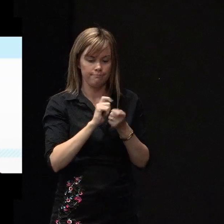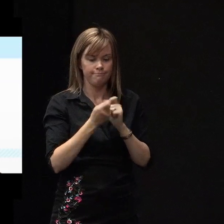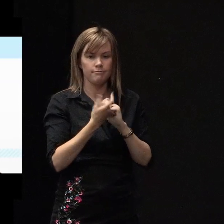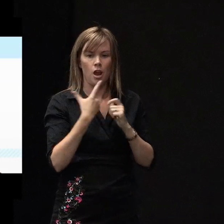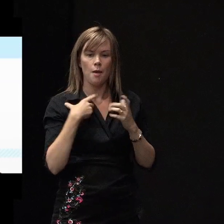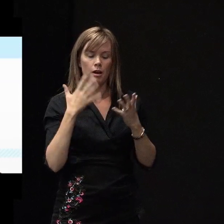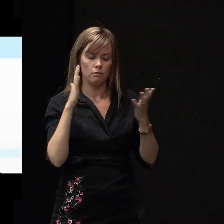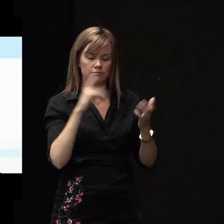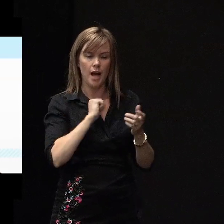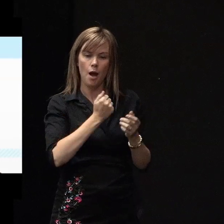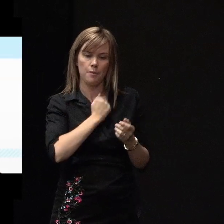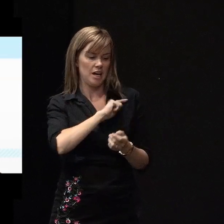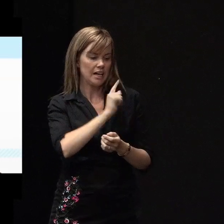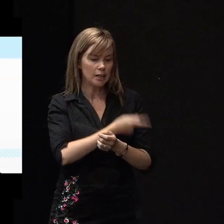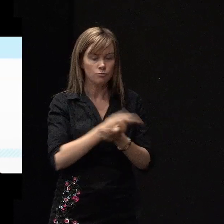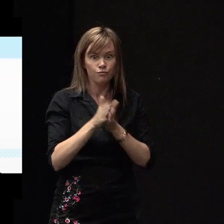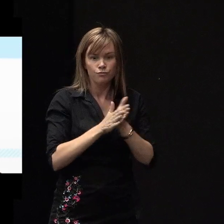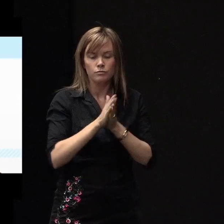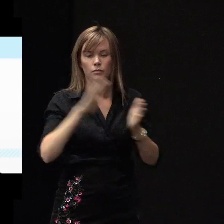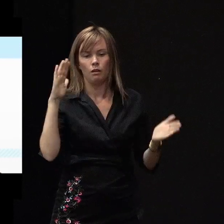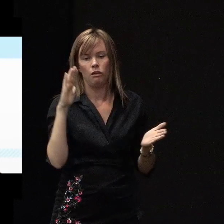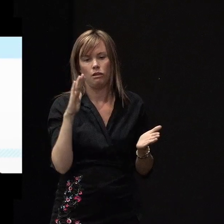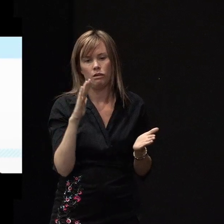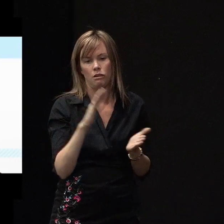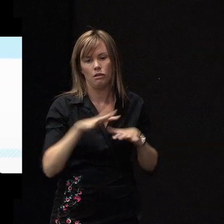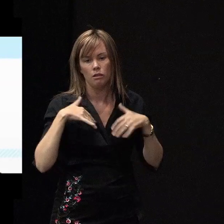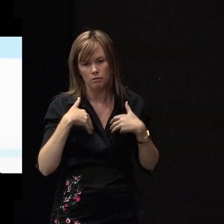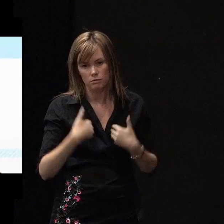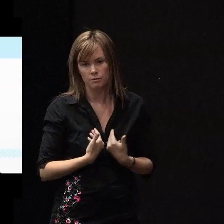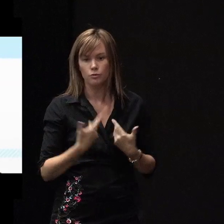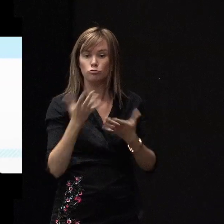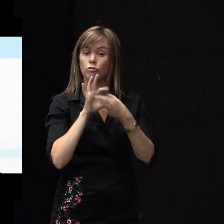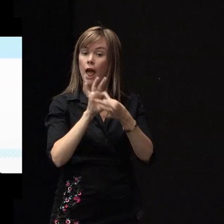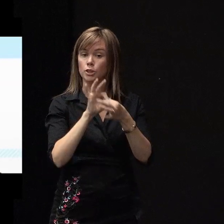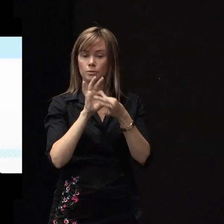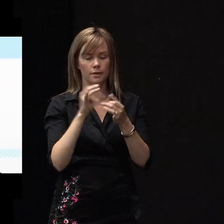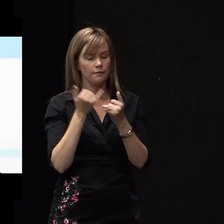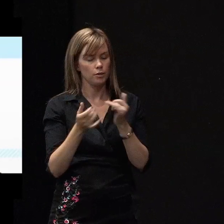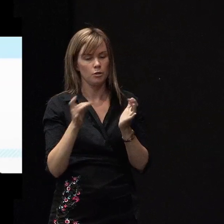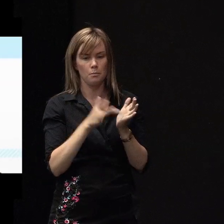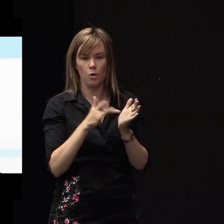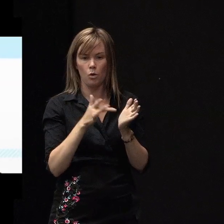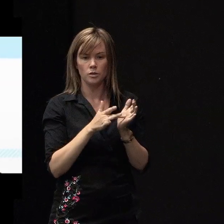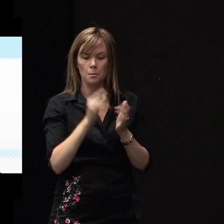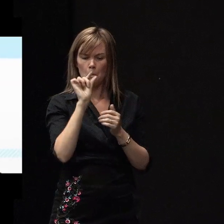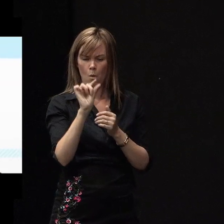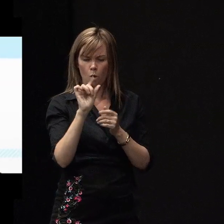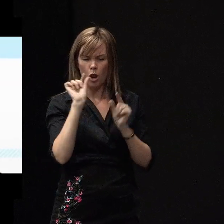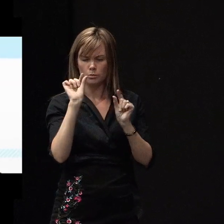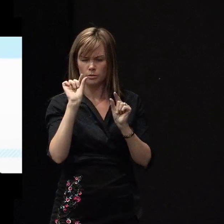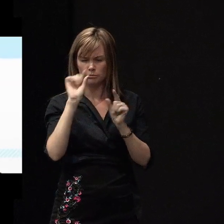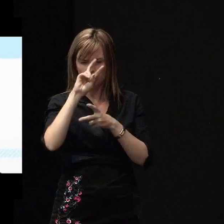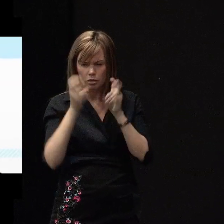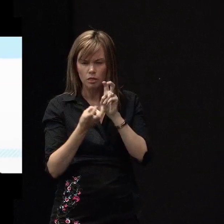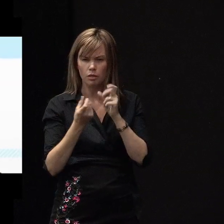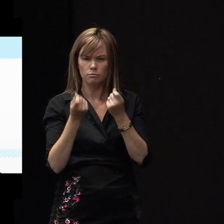our ability to deal with things in relationships it's very important not to let misunderstandings hurt feelings